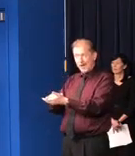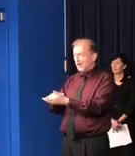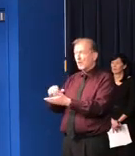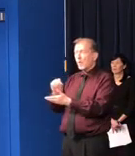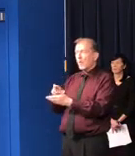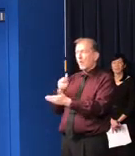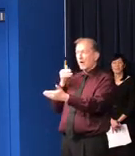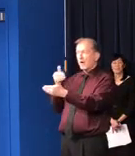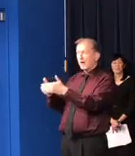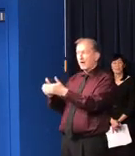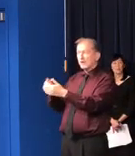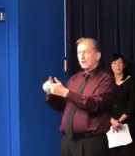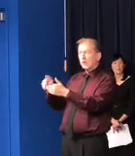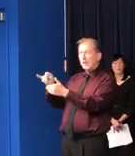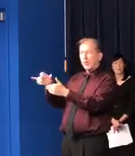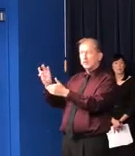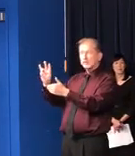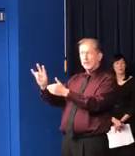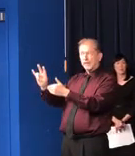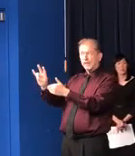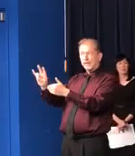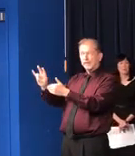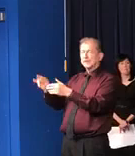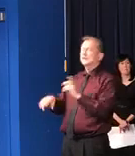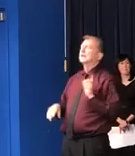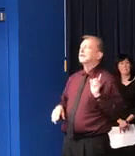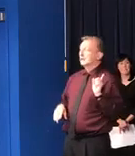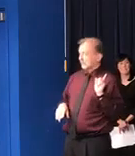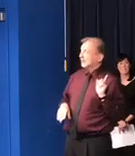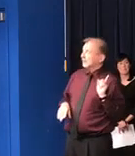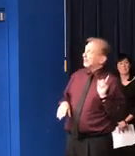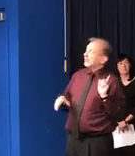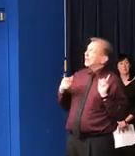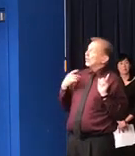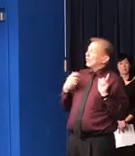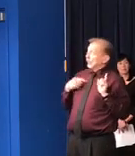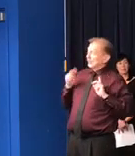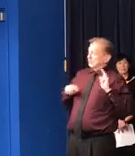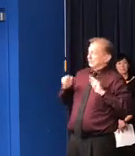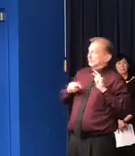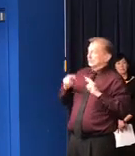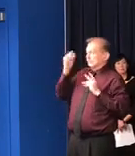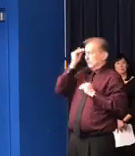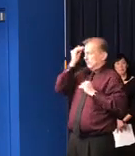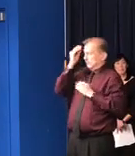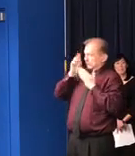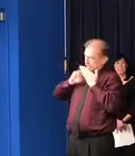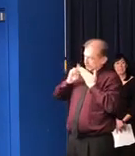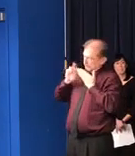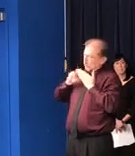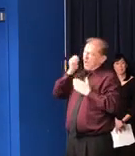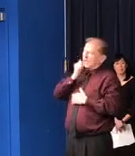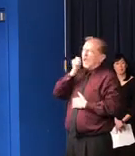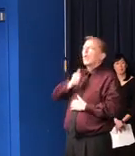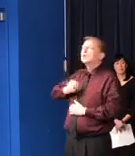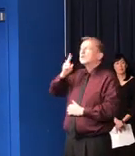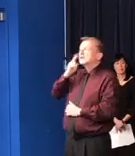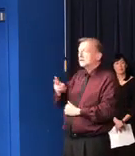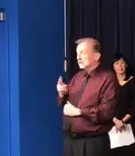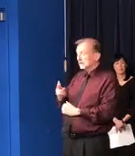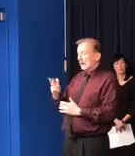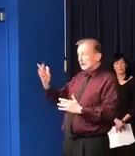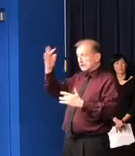order beyond the 7th of April? Dana, you know, the truth is we evaluate this every day. We really do. We try to look at the